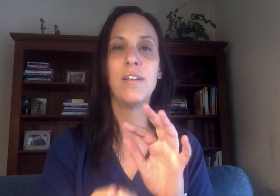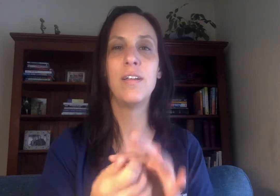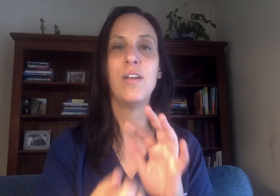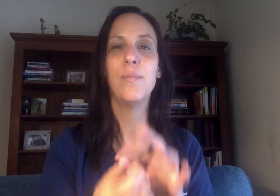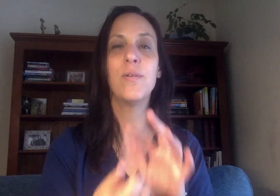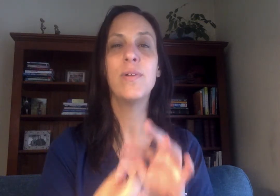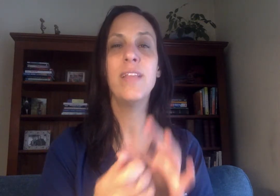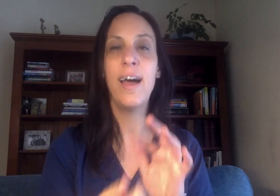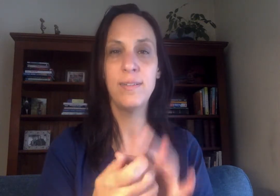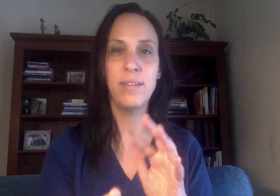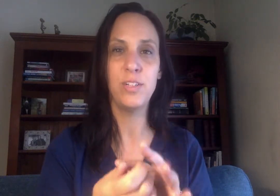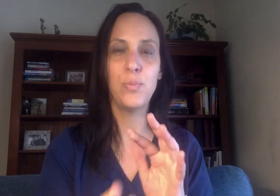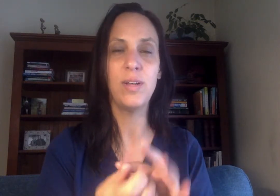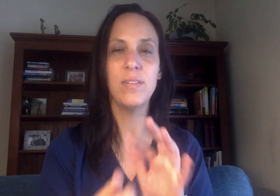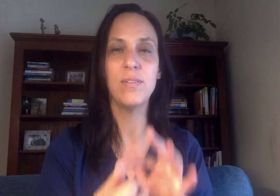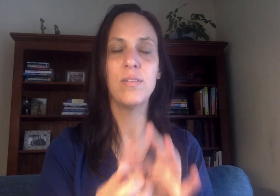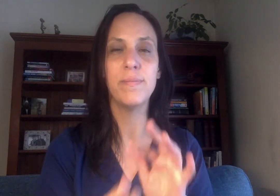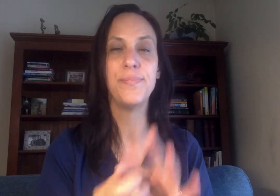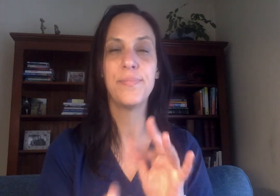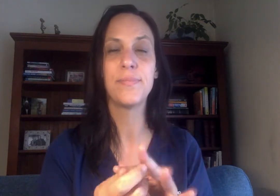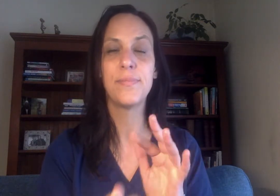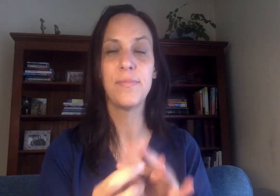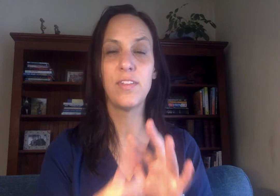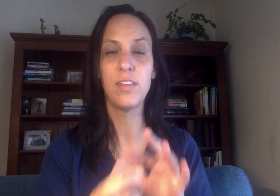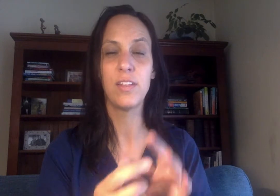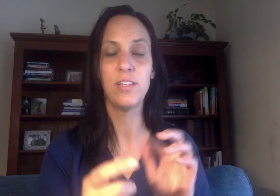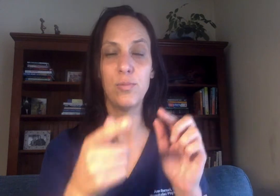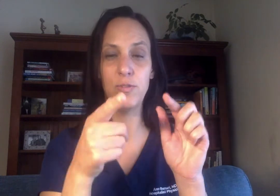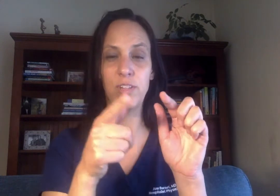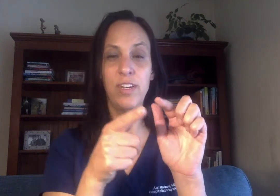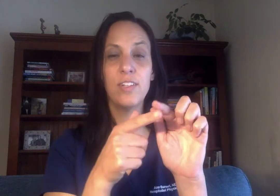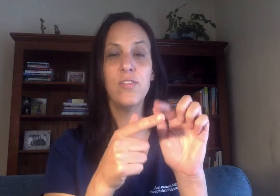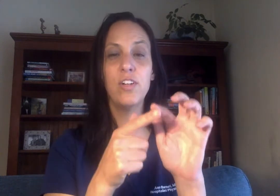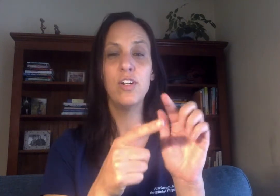but relax in its presence. Let's move to the next finger.